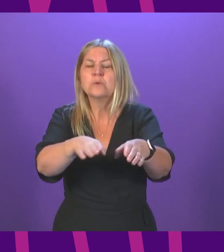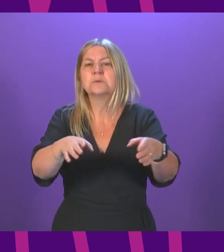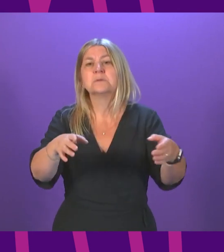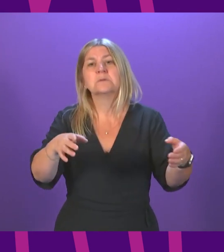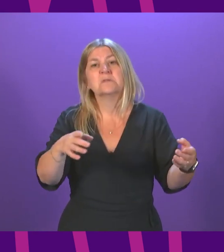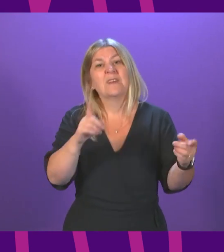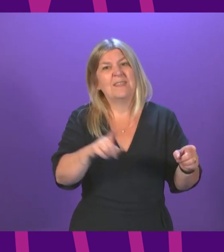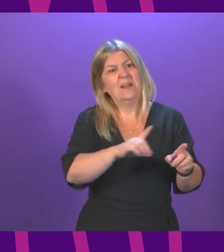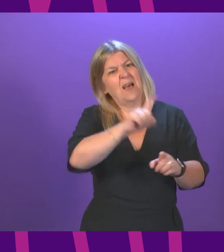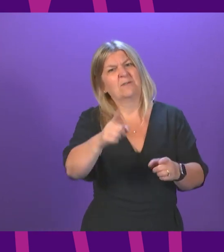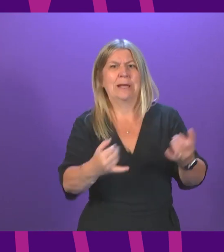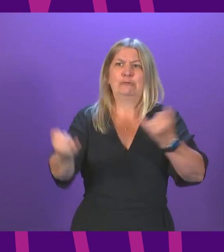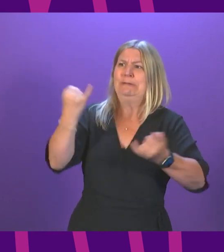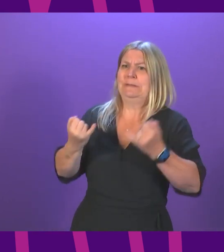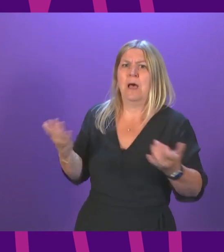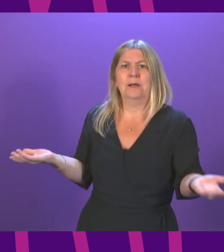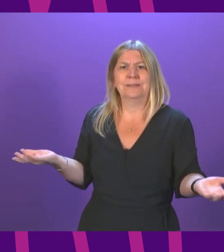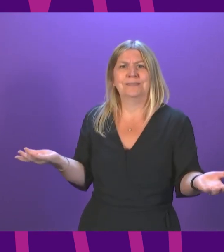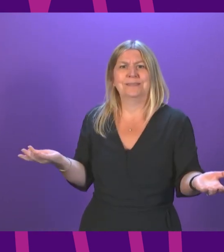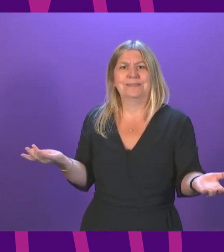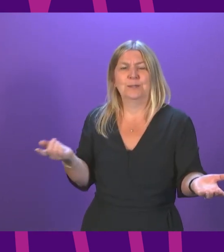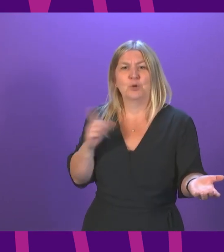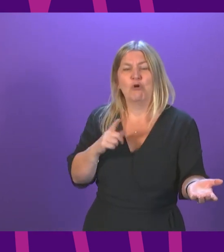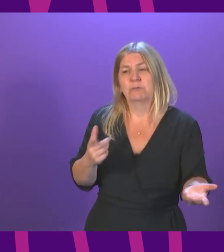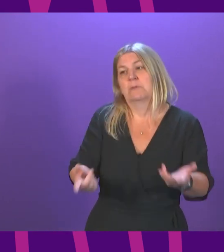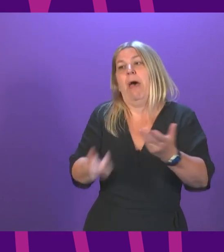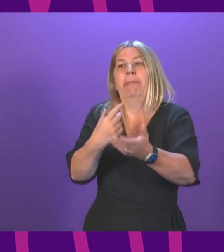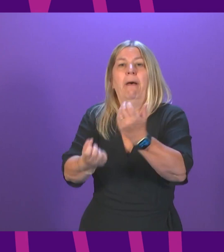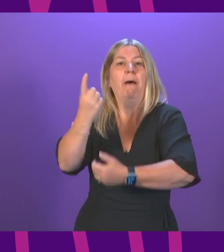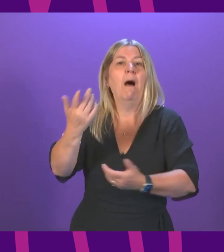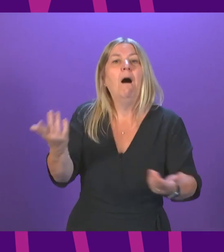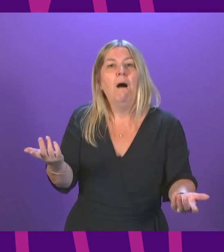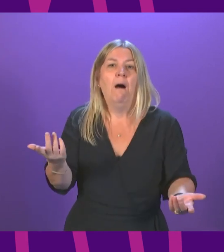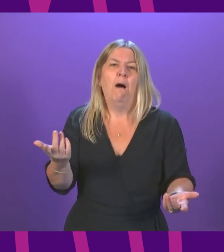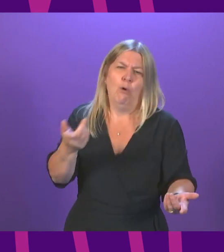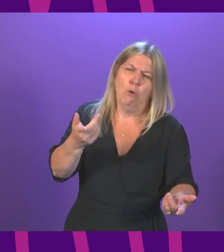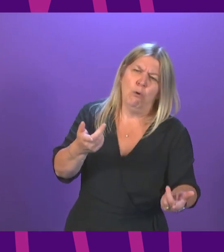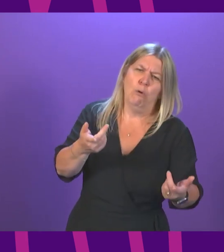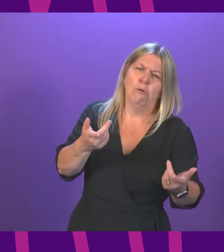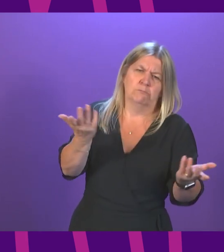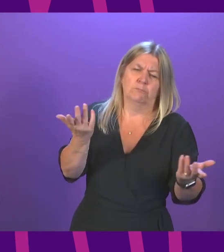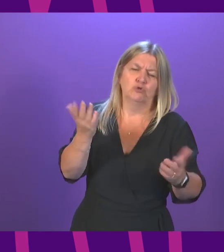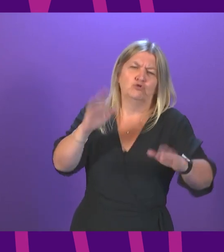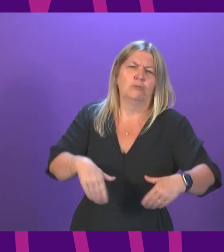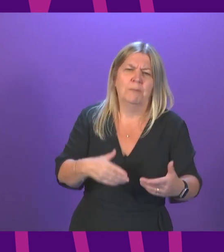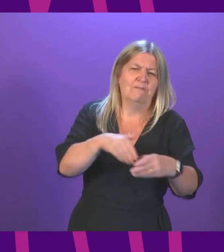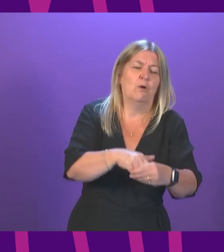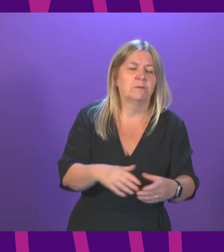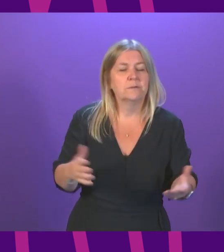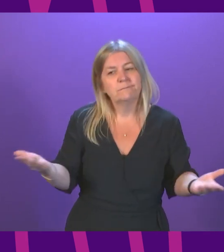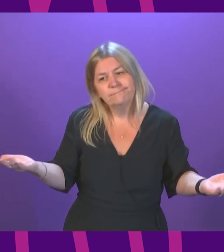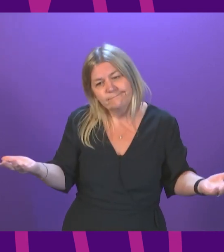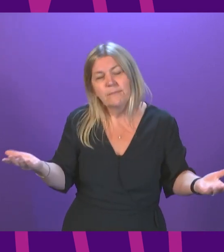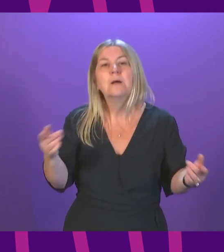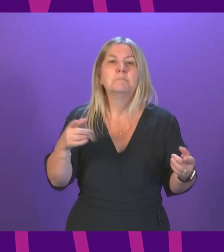on get criticised for it when the opportunistic reasons arise to allow that to happen. But that will not stop us doing